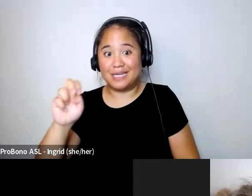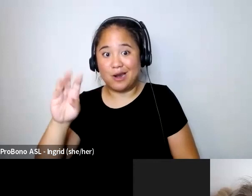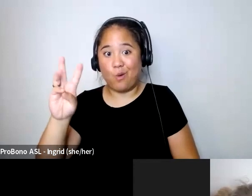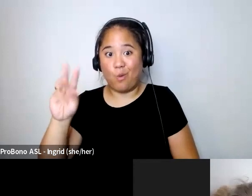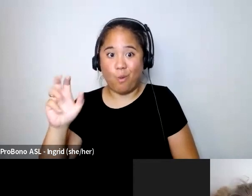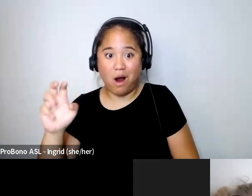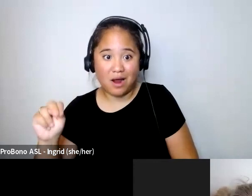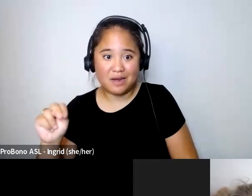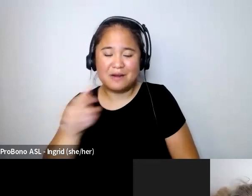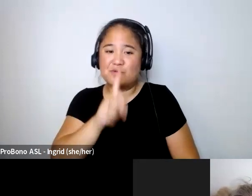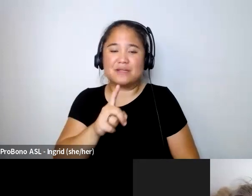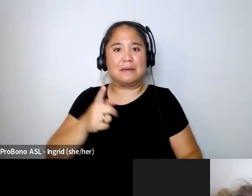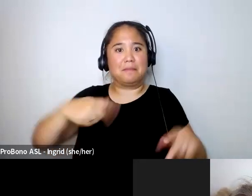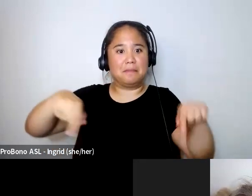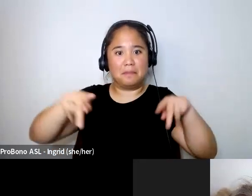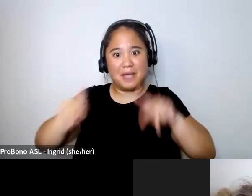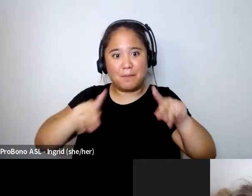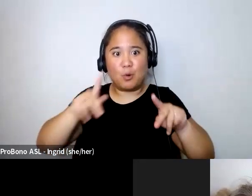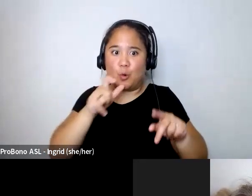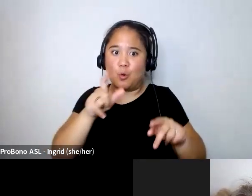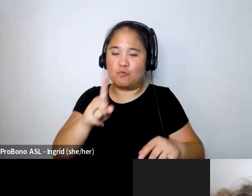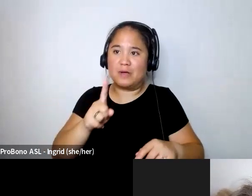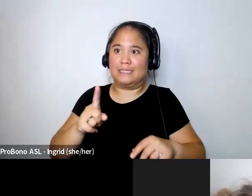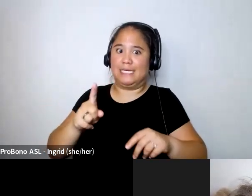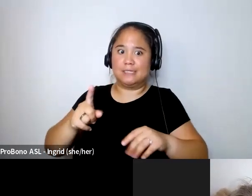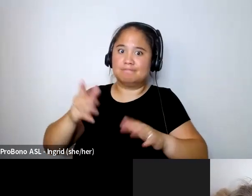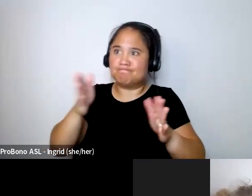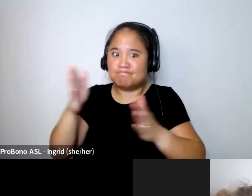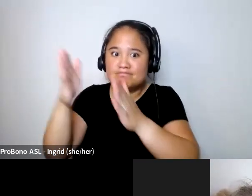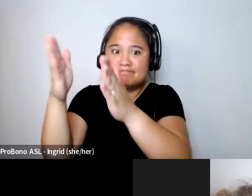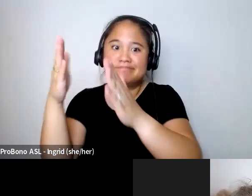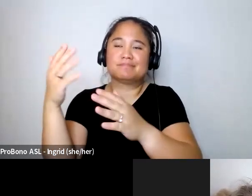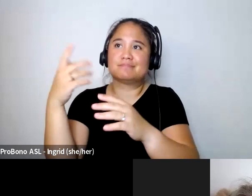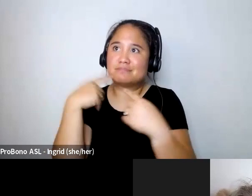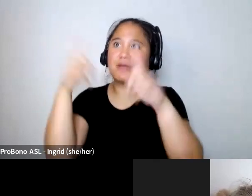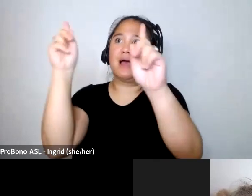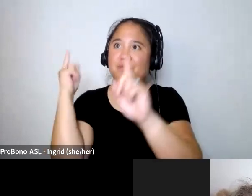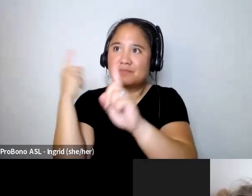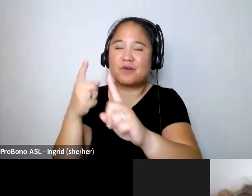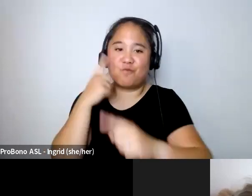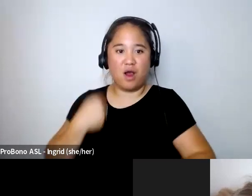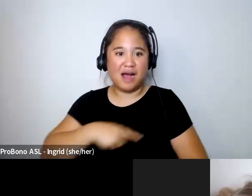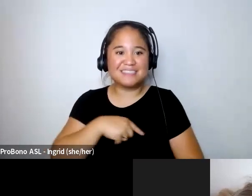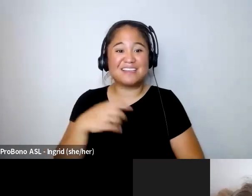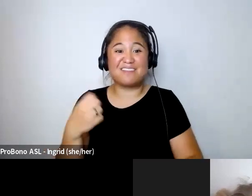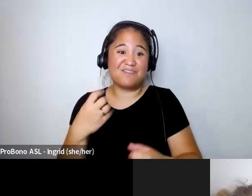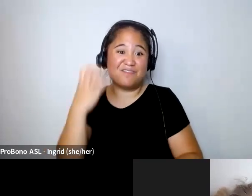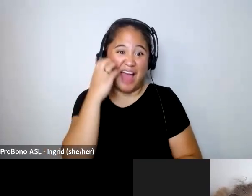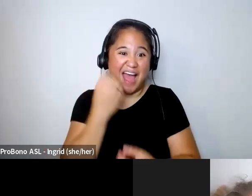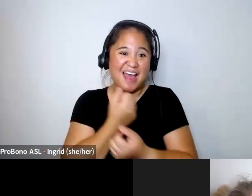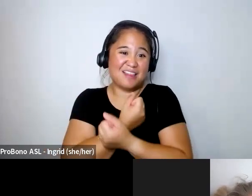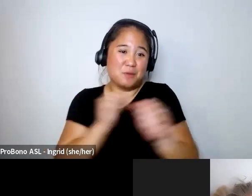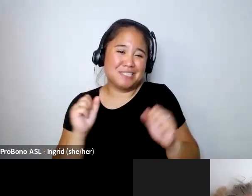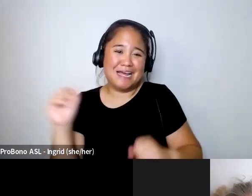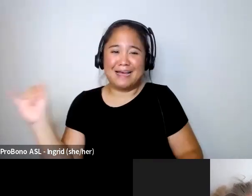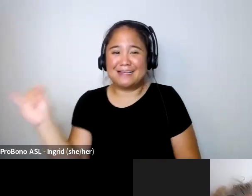paved the way for us so fat liberation is like a hot donut on a